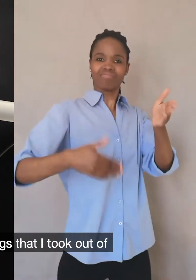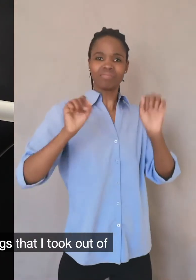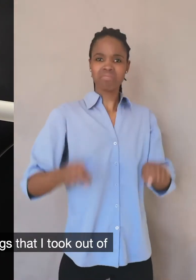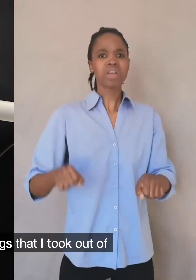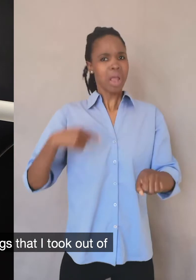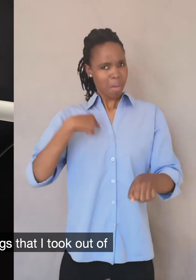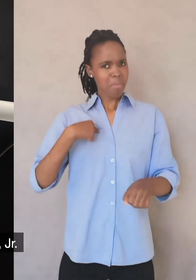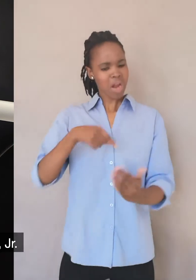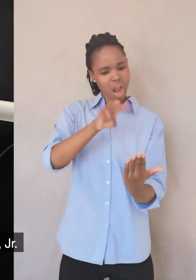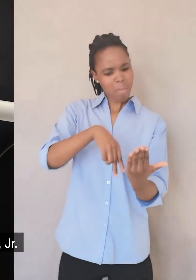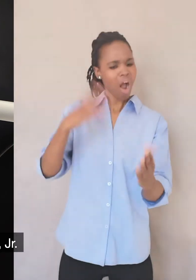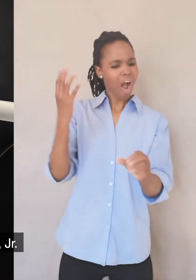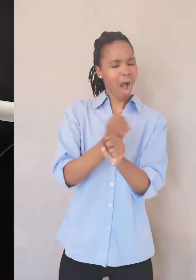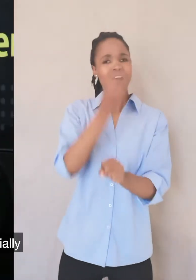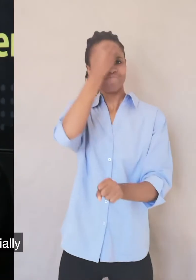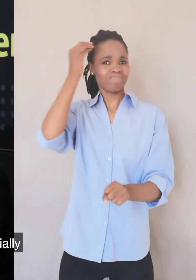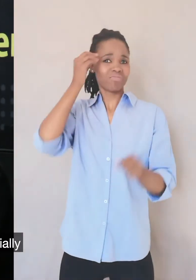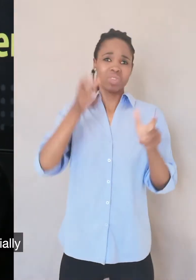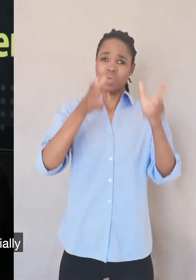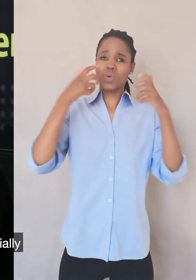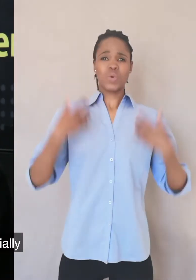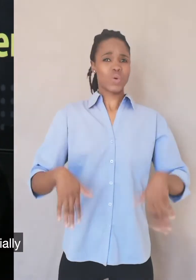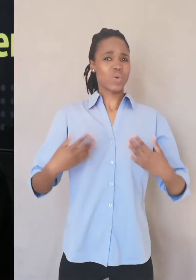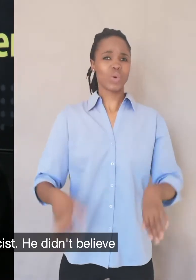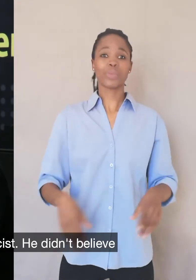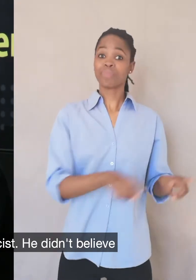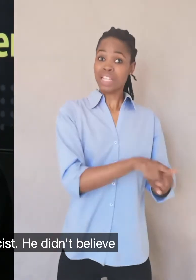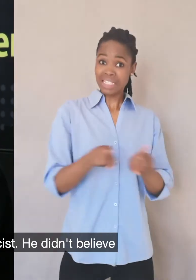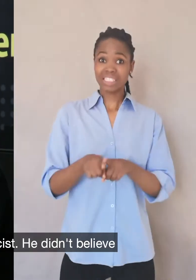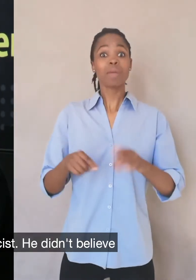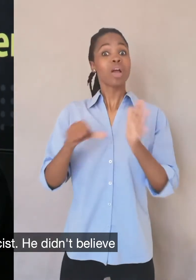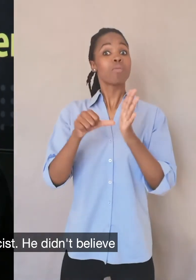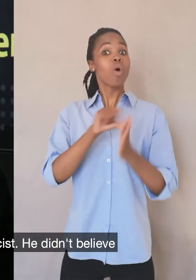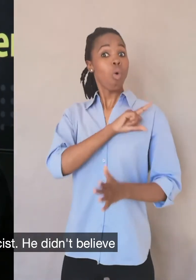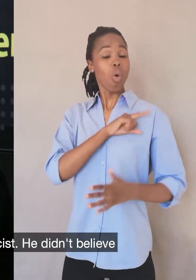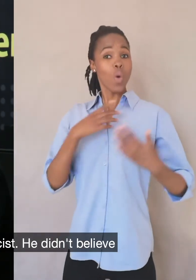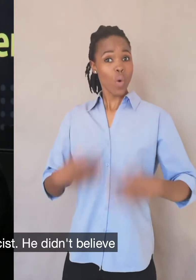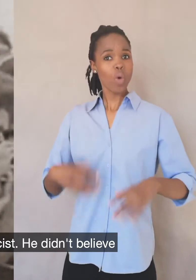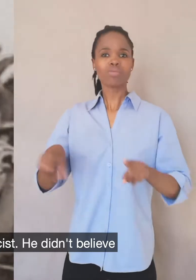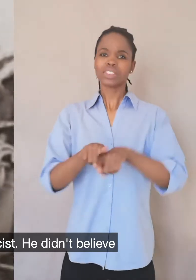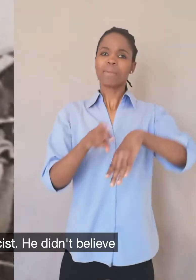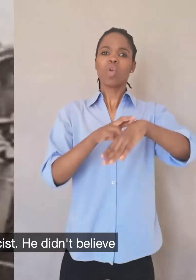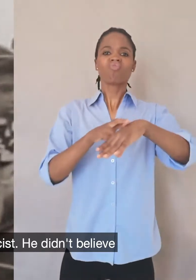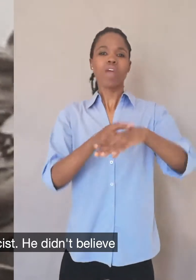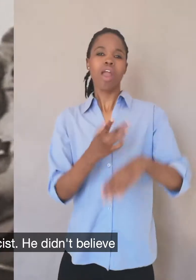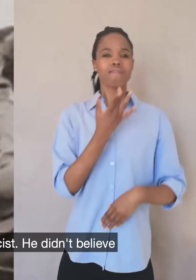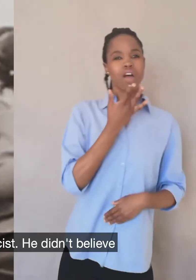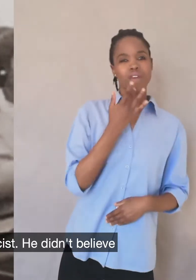took out of Martin Luther King Jr. He was especially important because he was a non-racist. He didn't believe